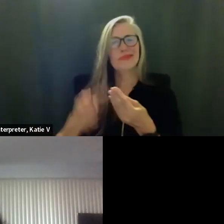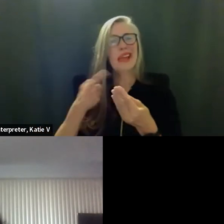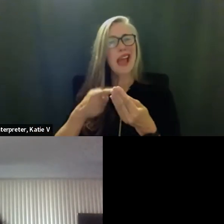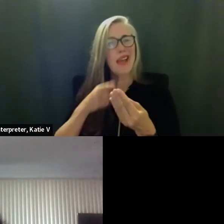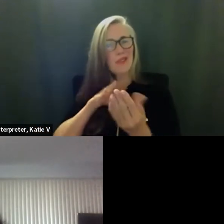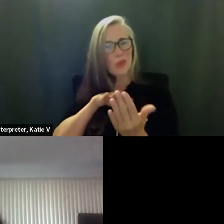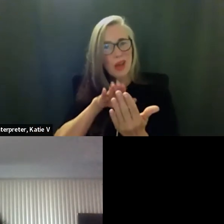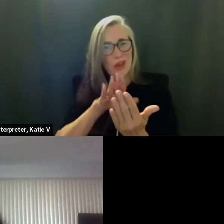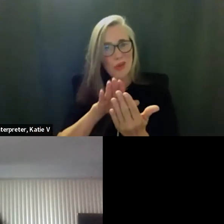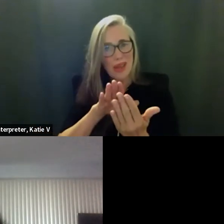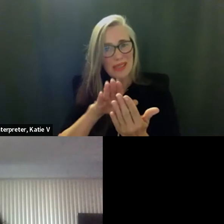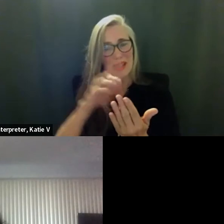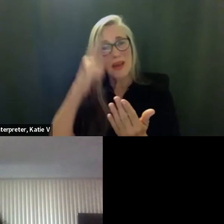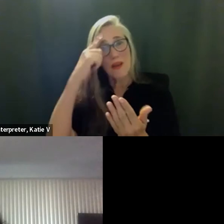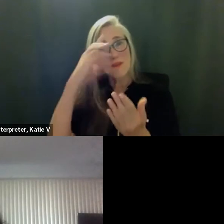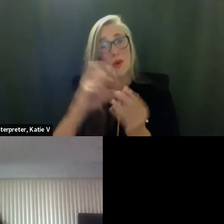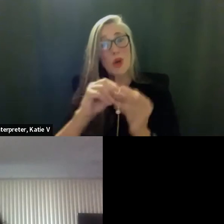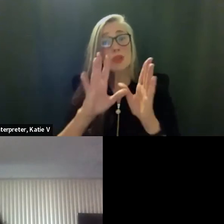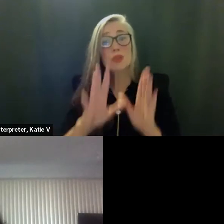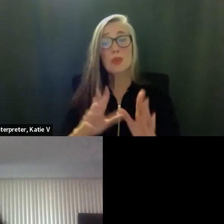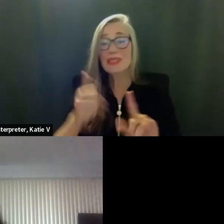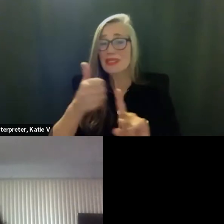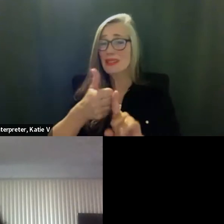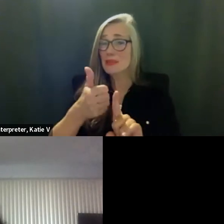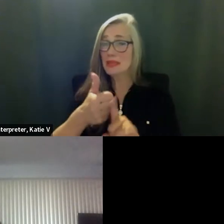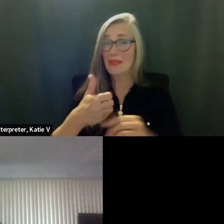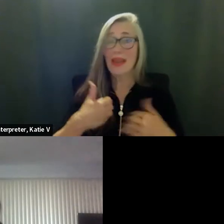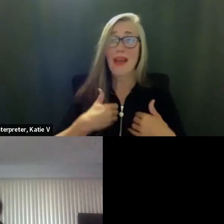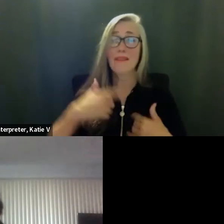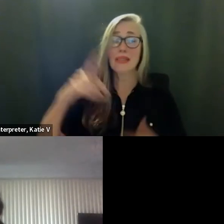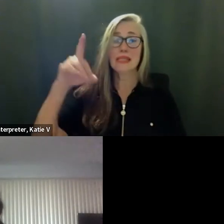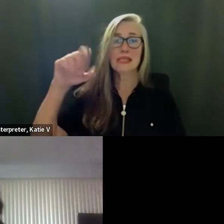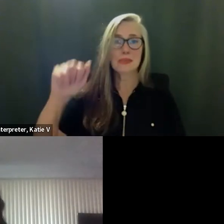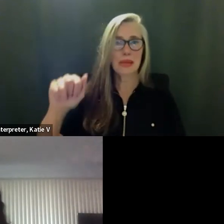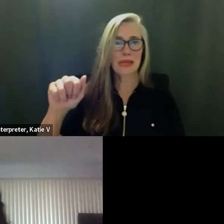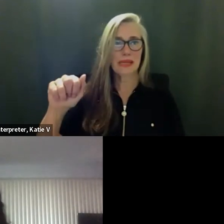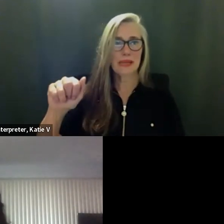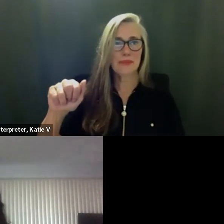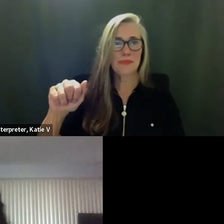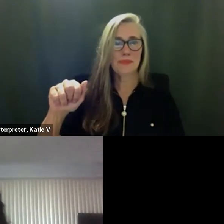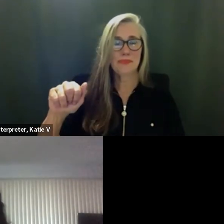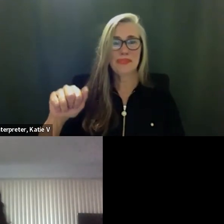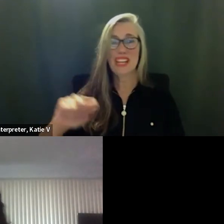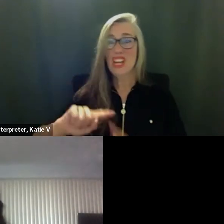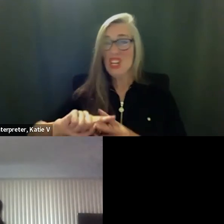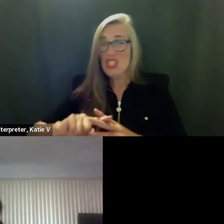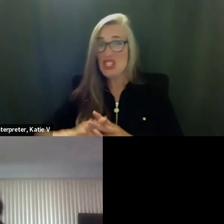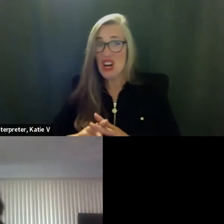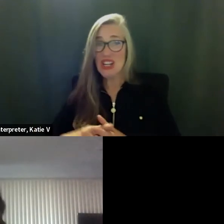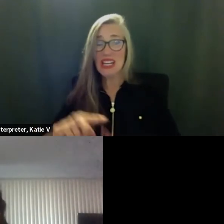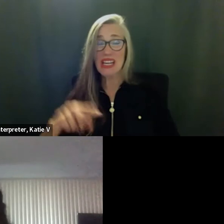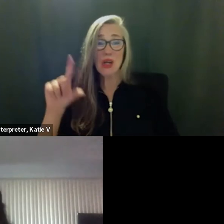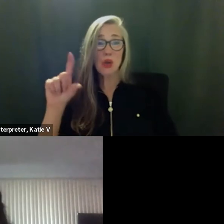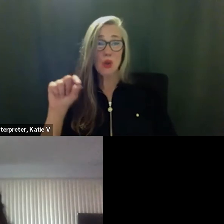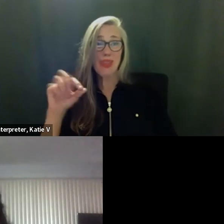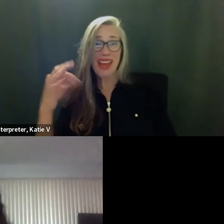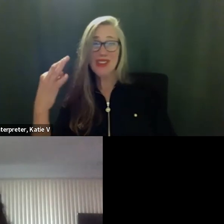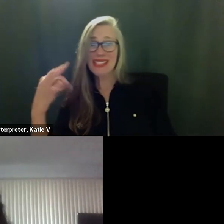because we had not met criteria starting in 2019